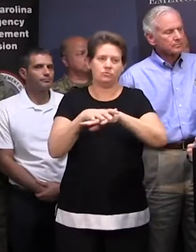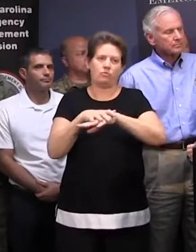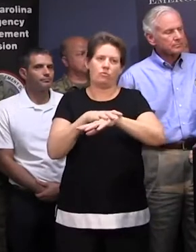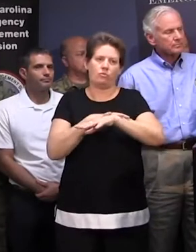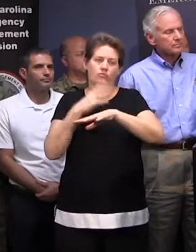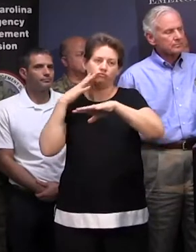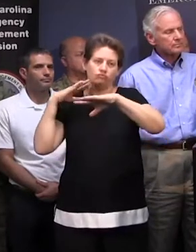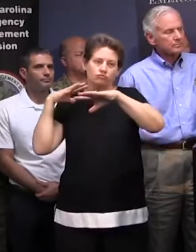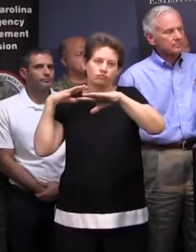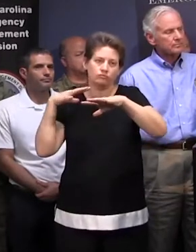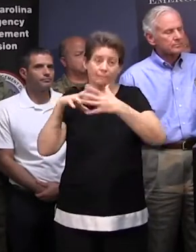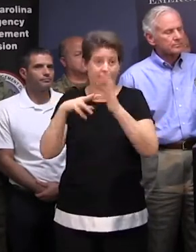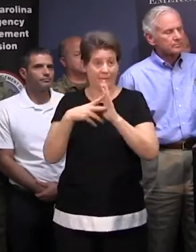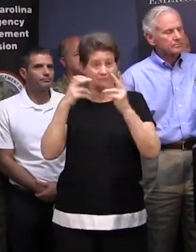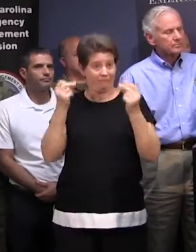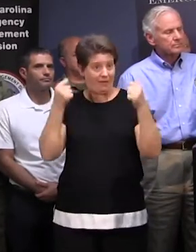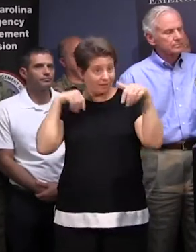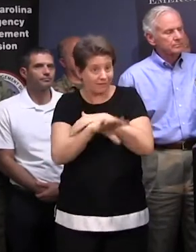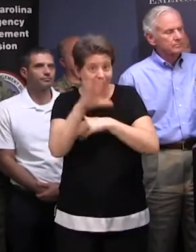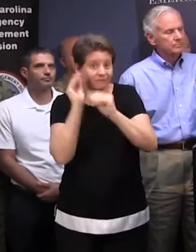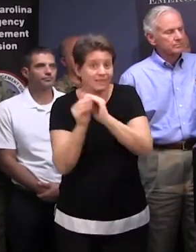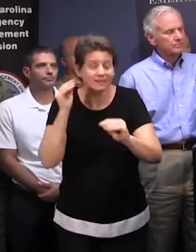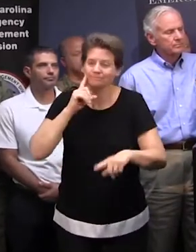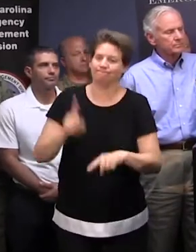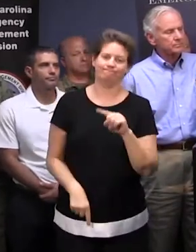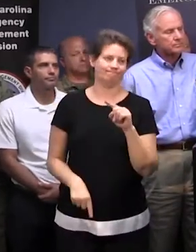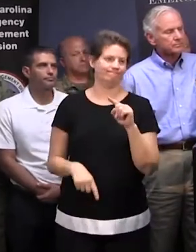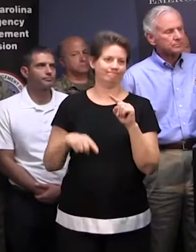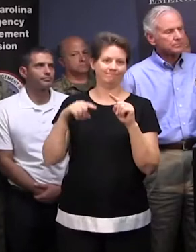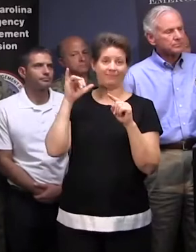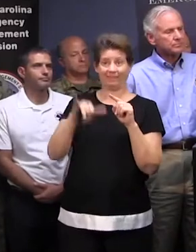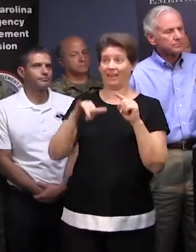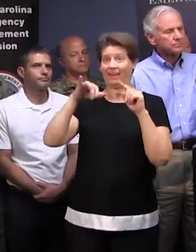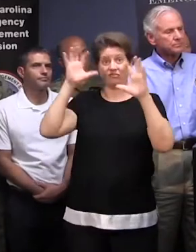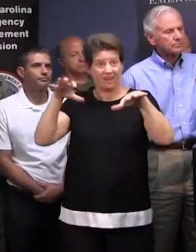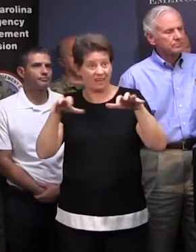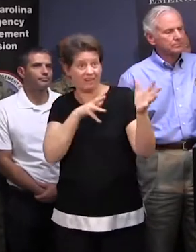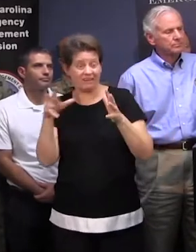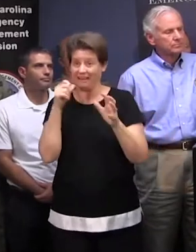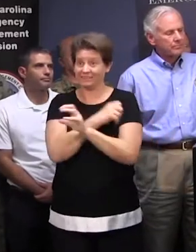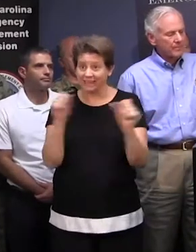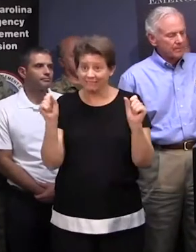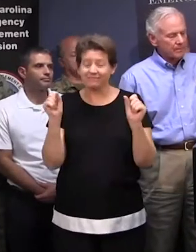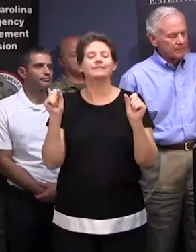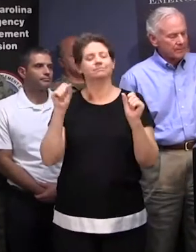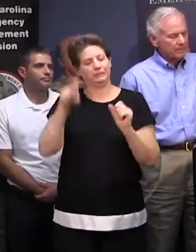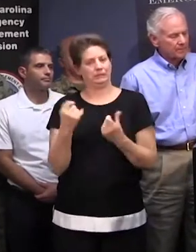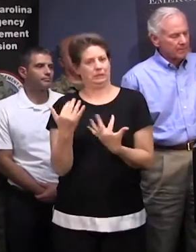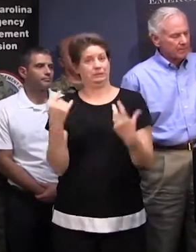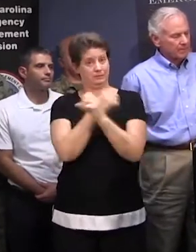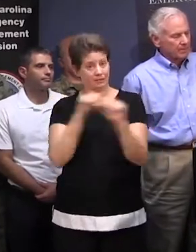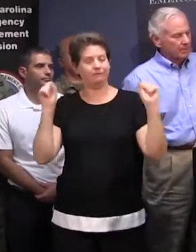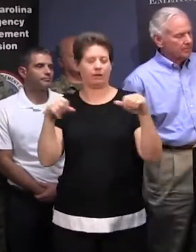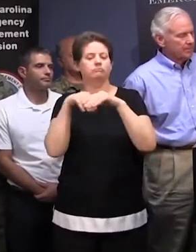or delay restoration efforts. And they can't send the crews out until it's safe to do so. Thank you. Thank you, Mayor.